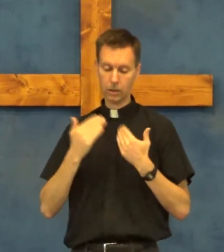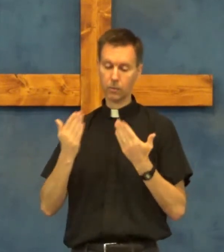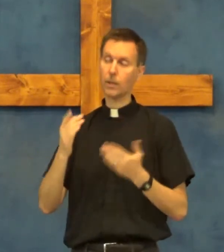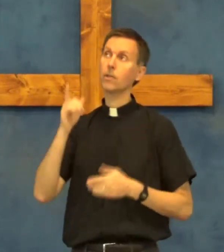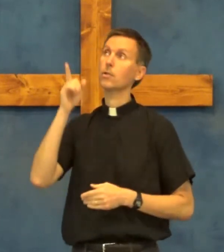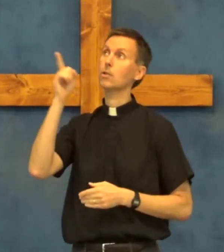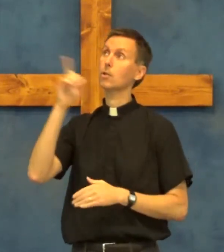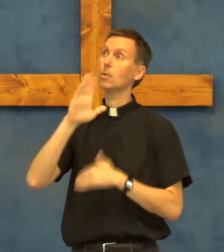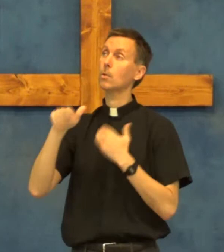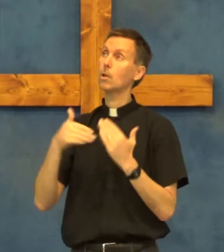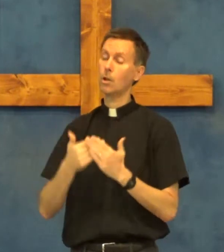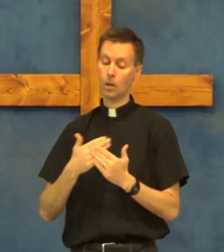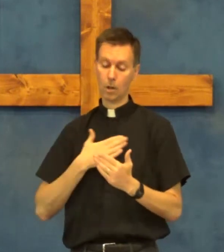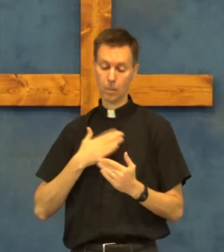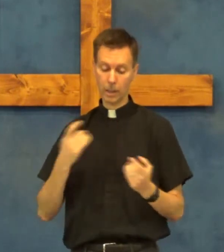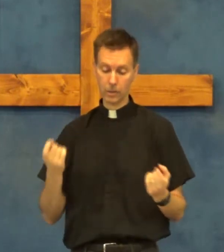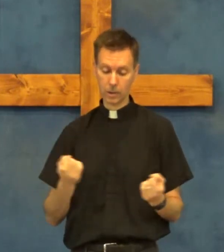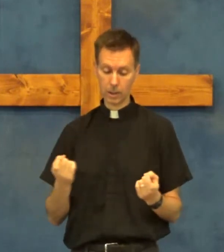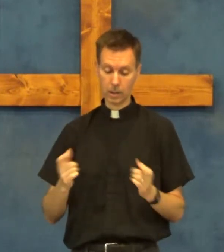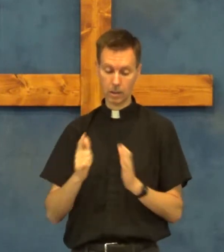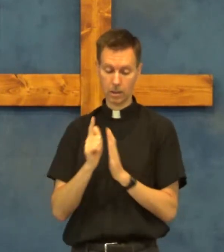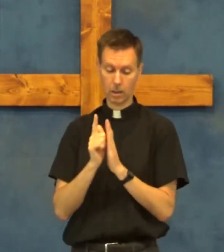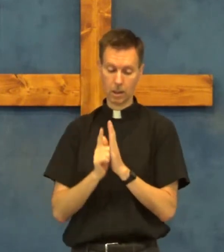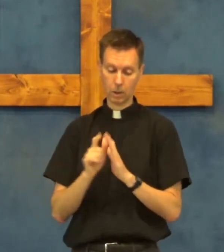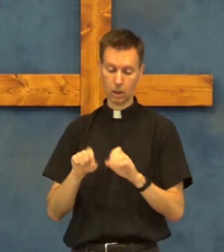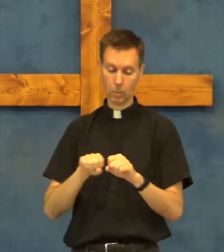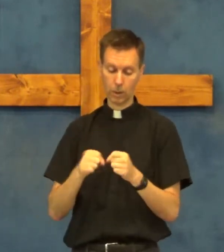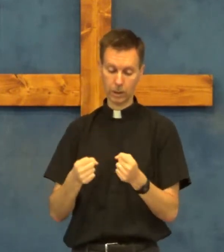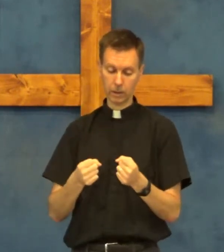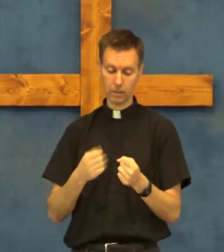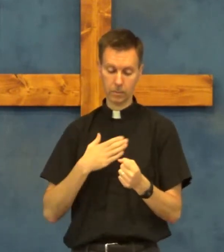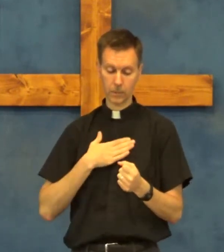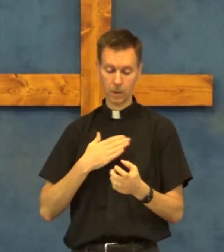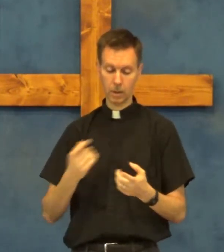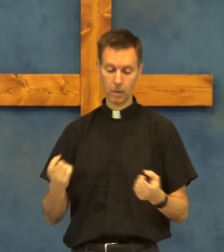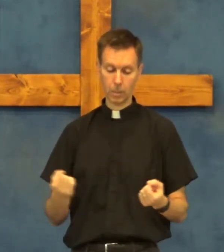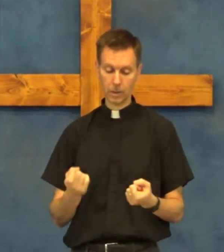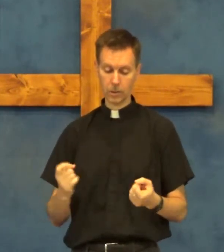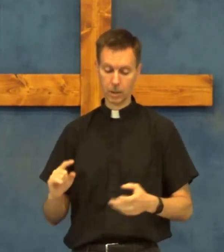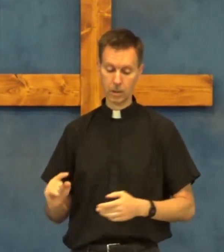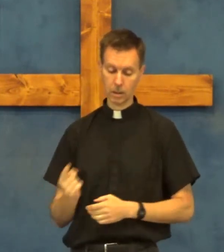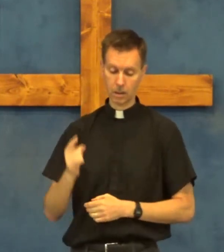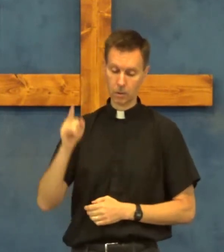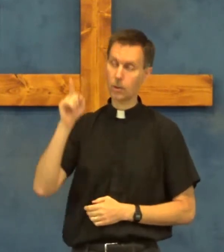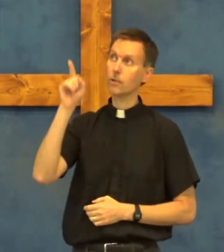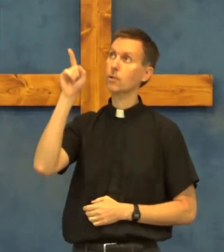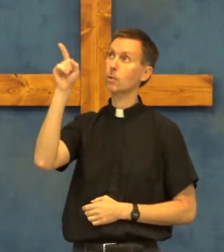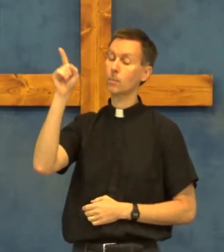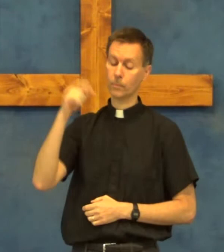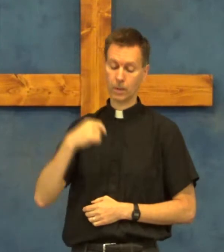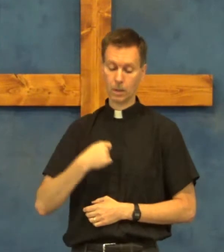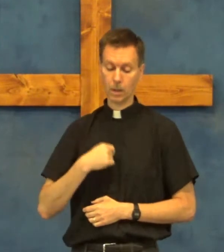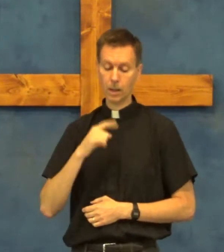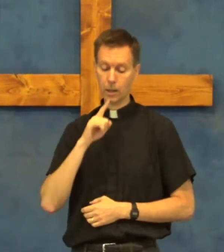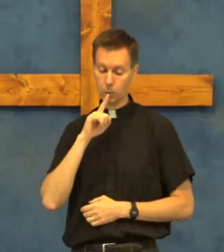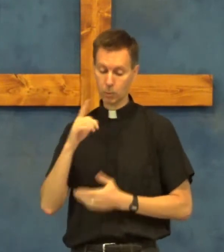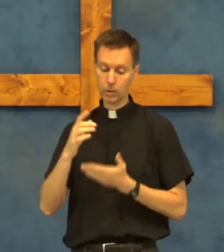confess to you all my sin and law-breaking. My sin insults you. I truly